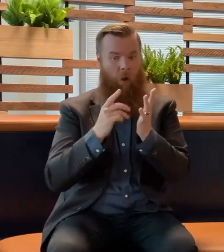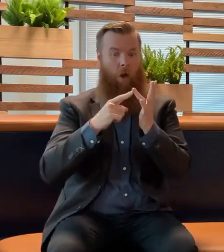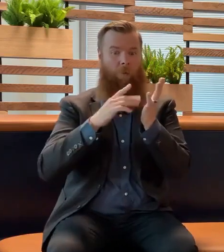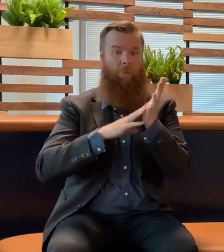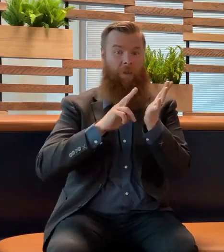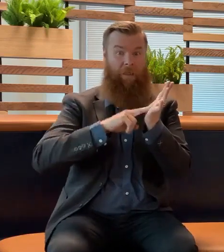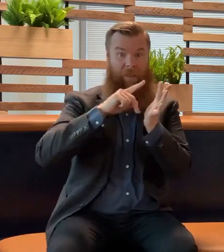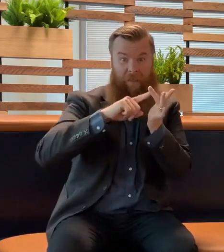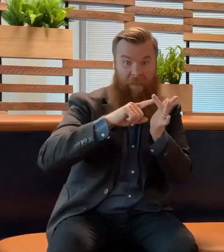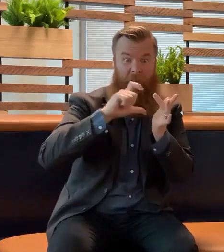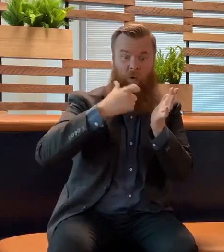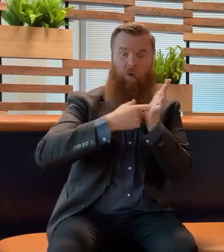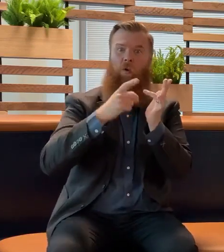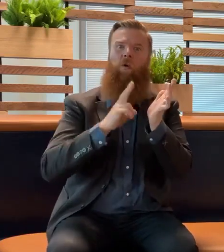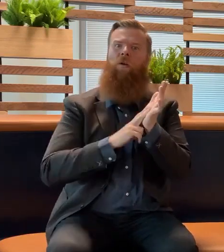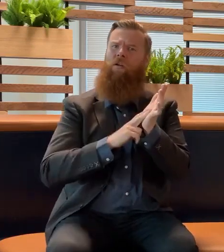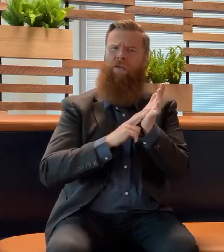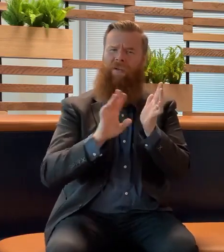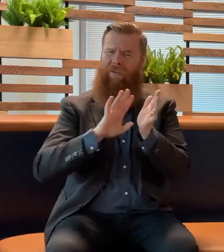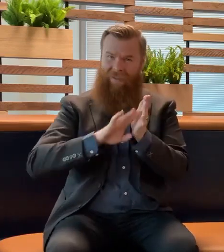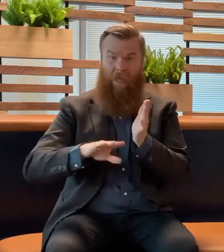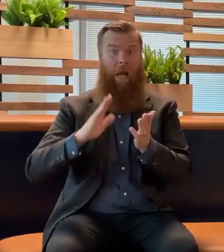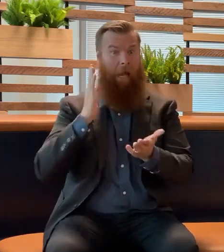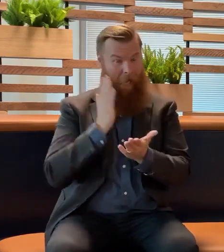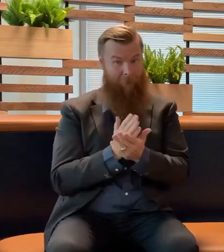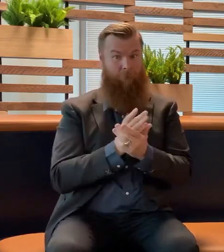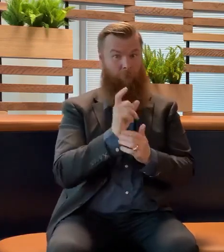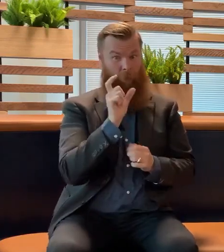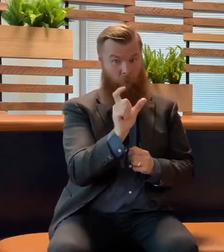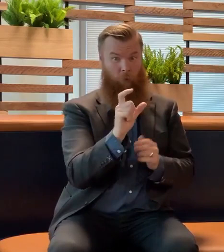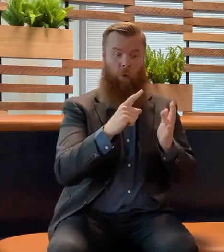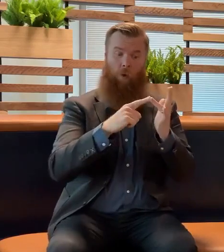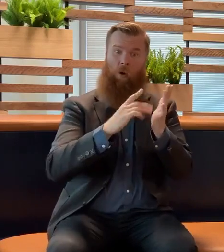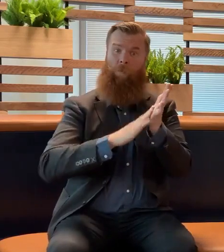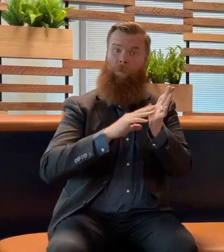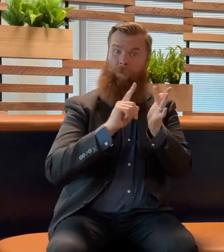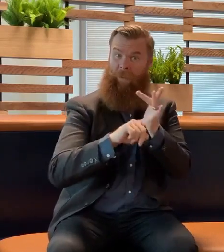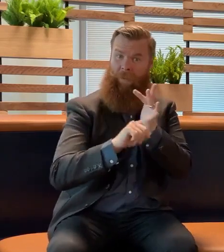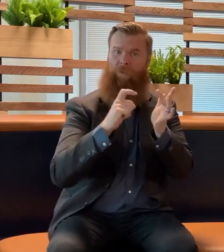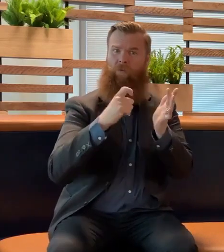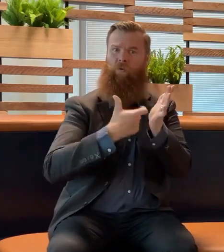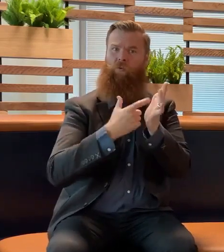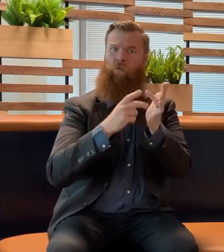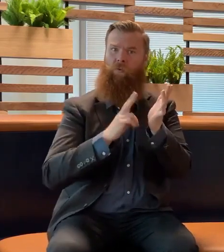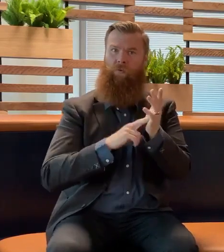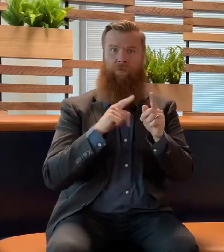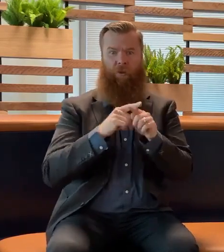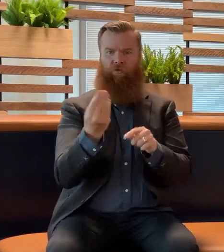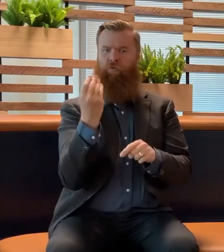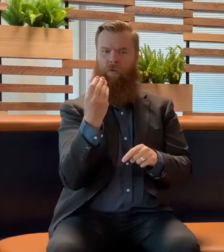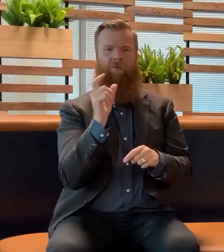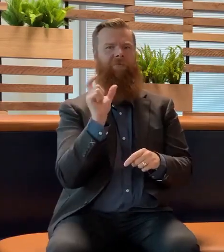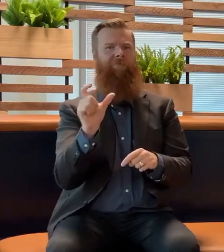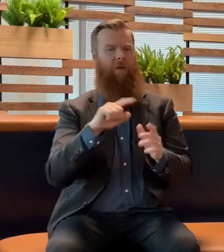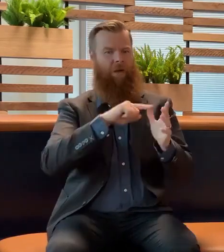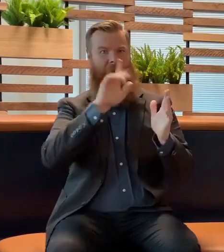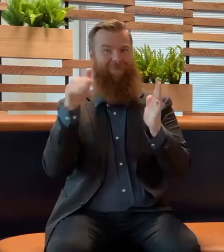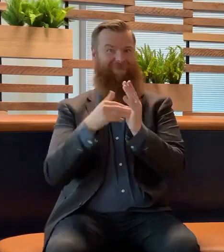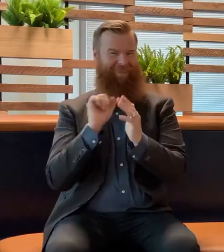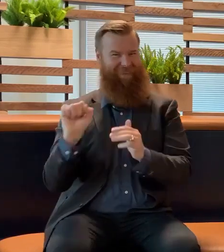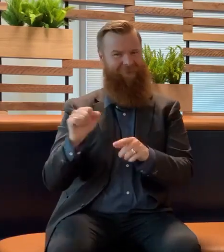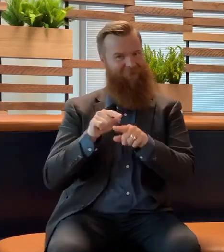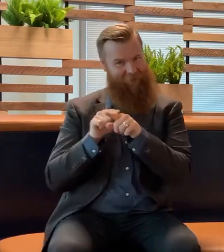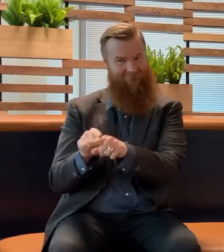virus. It is Omicron. That is a Greek alphabetical letter and it signifies that this is a variant of concern.